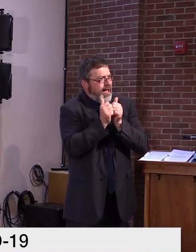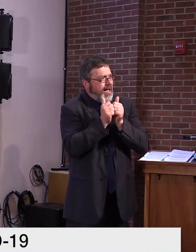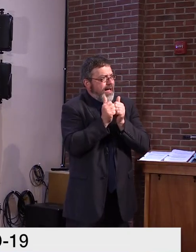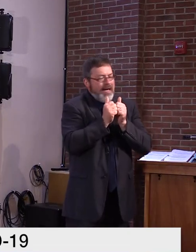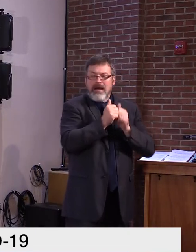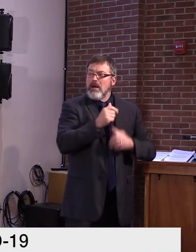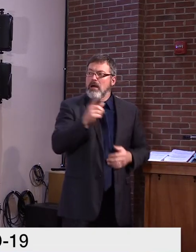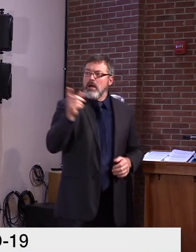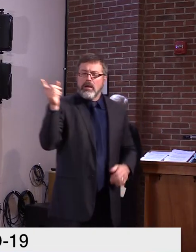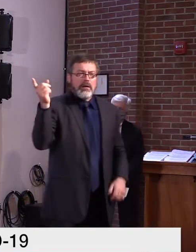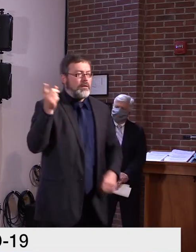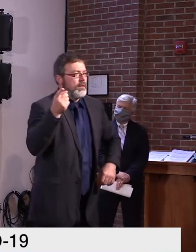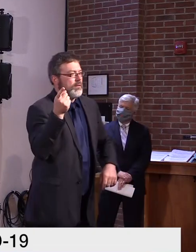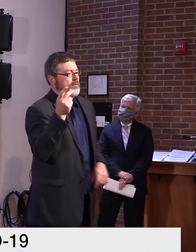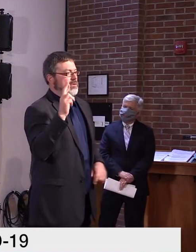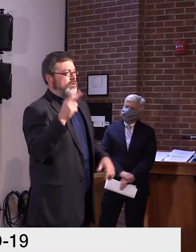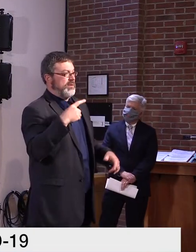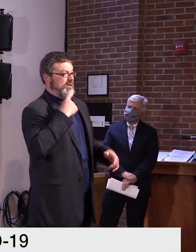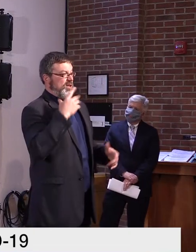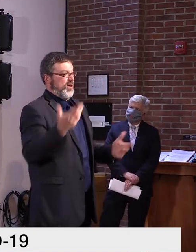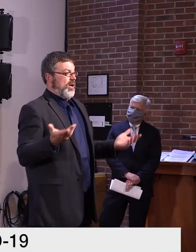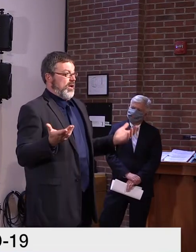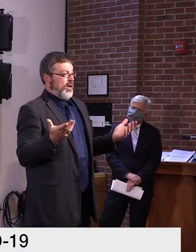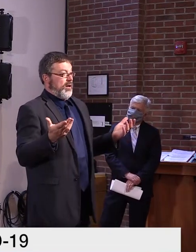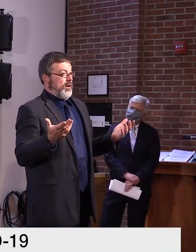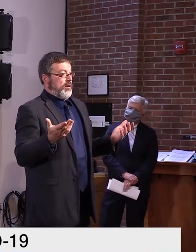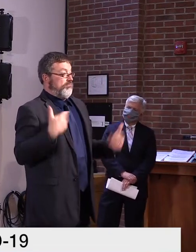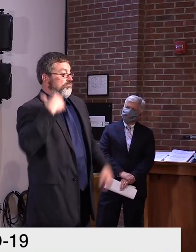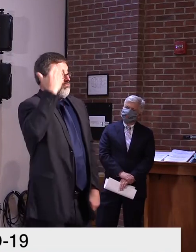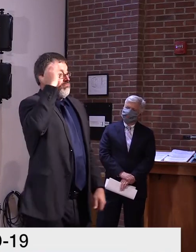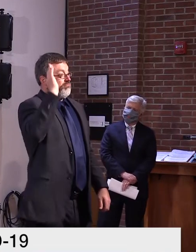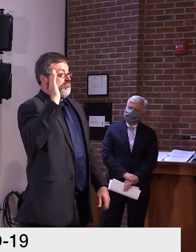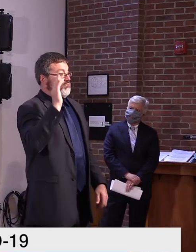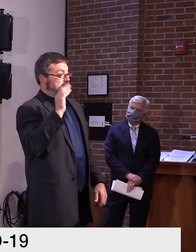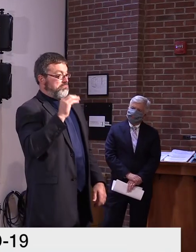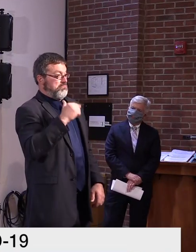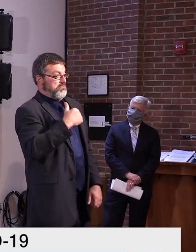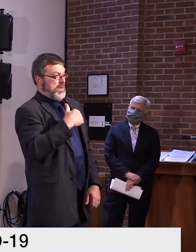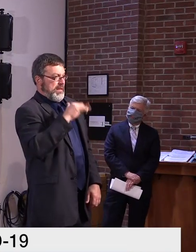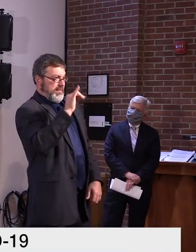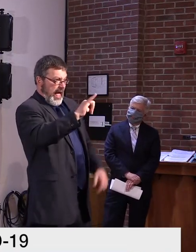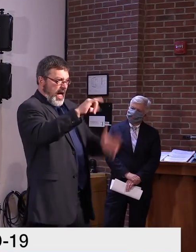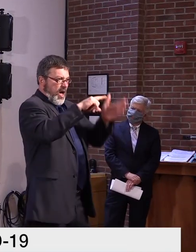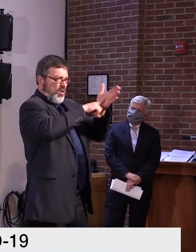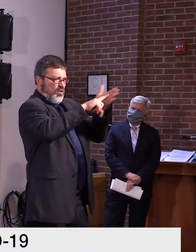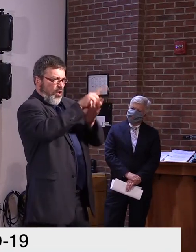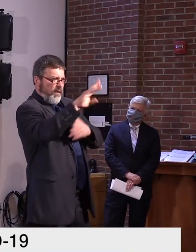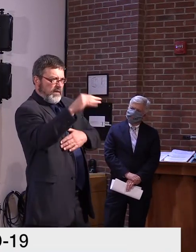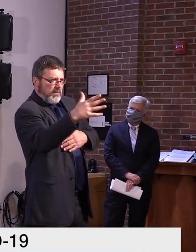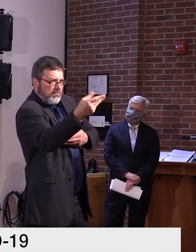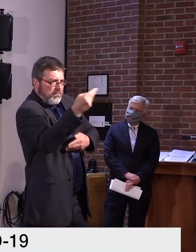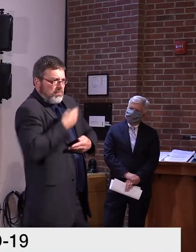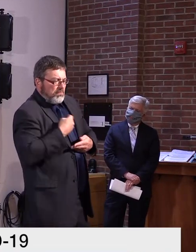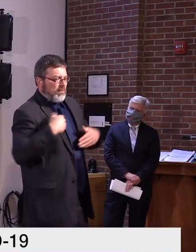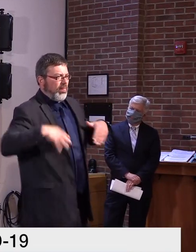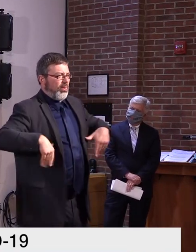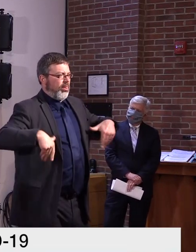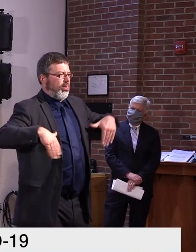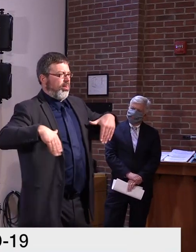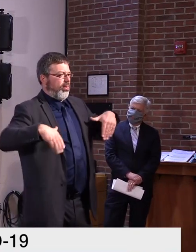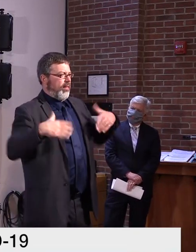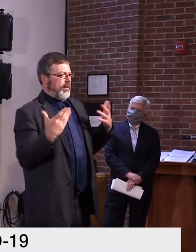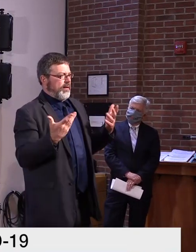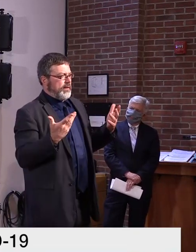I can't comment so much, uh, without having seen it. But I think that there is general agreement that